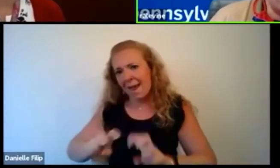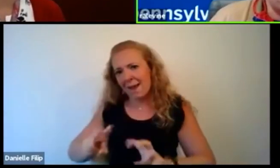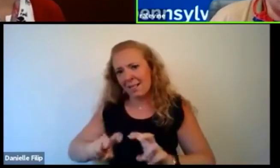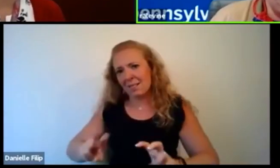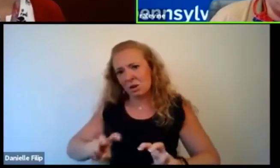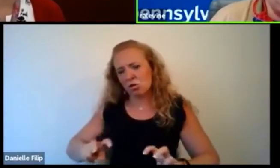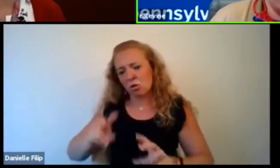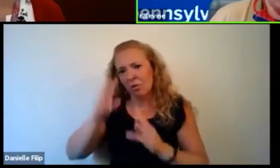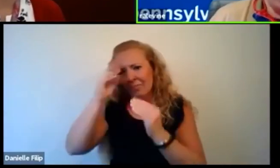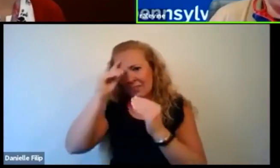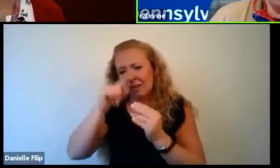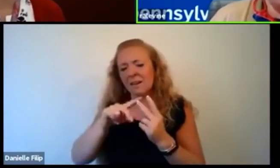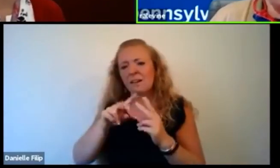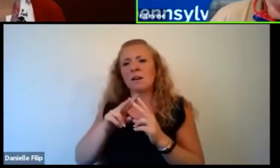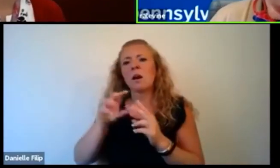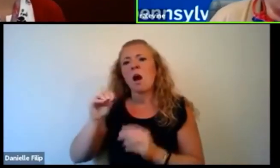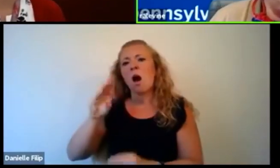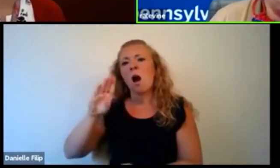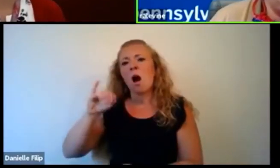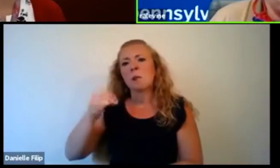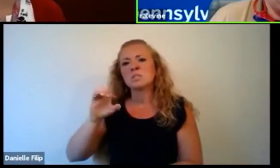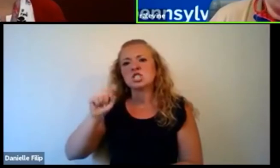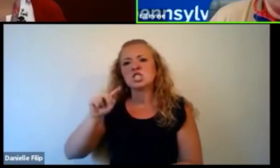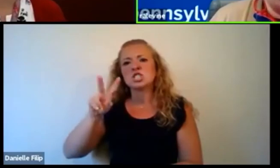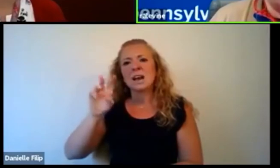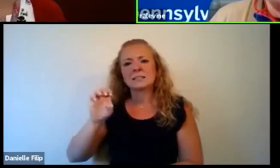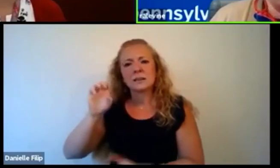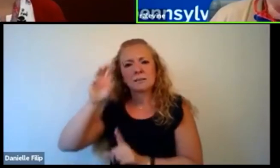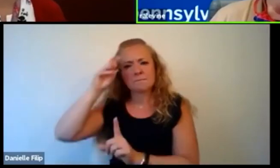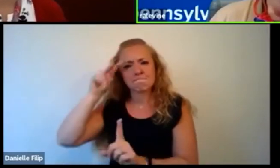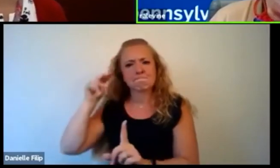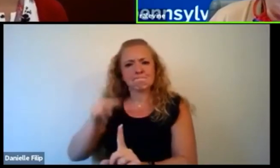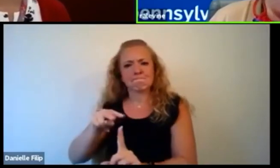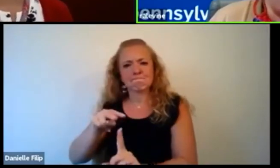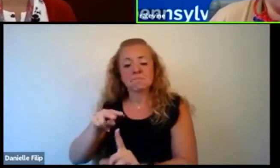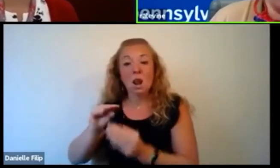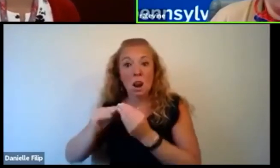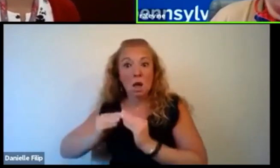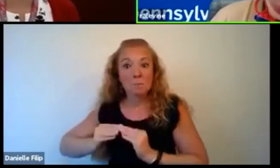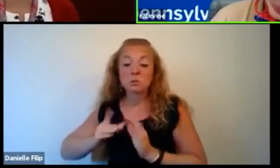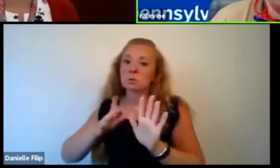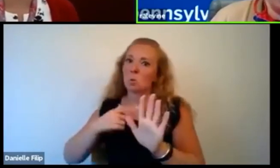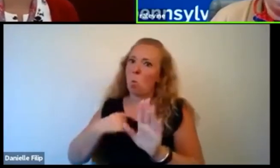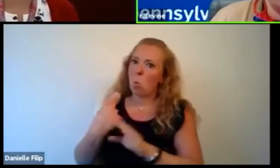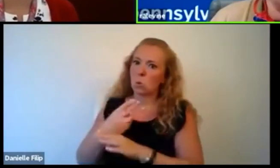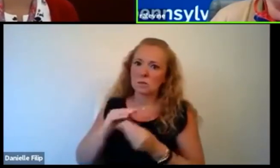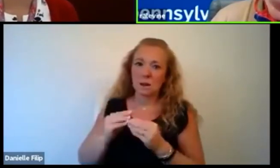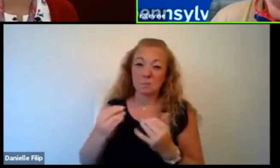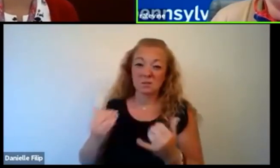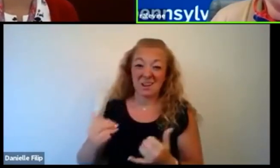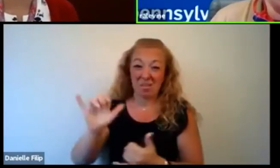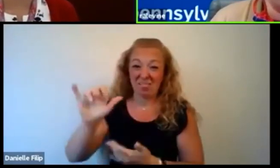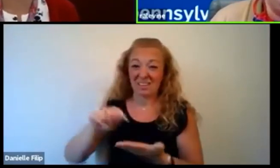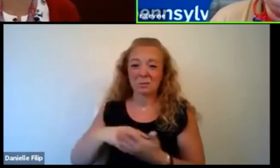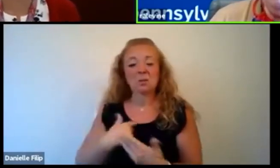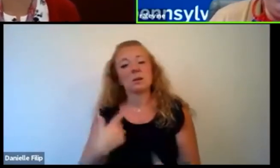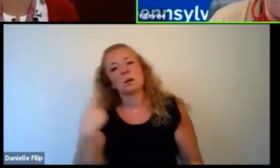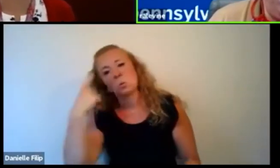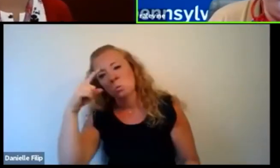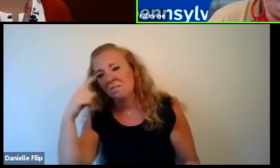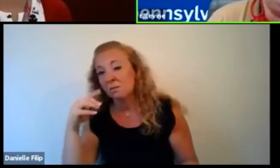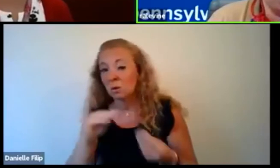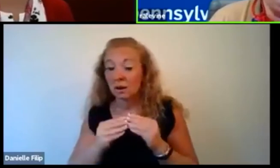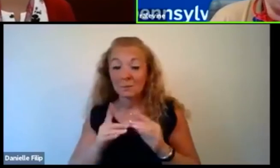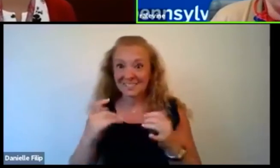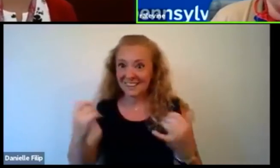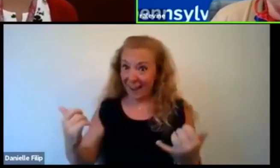objective thinking about how to use numbers, um, which I use a lot now, which, you know, if you ask me then, like, why am I doing this? But, but there